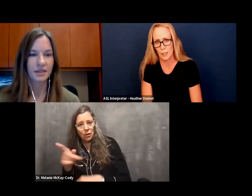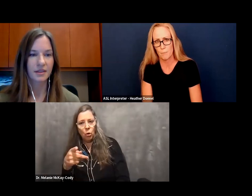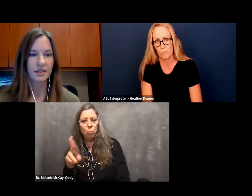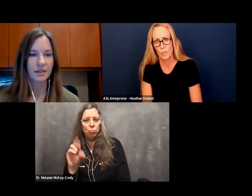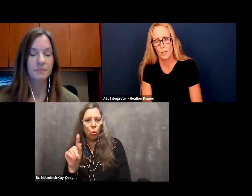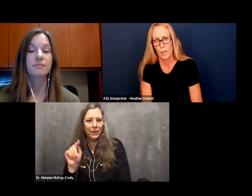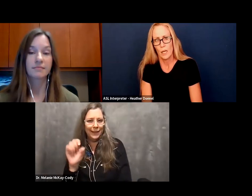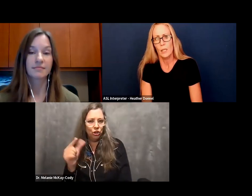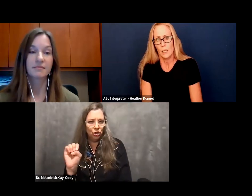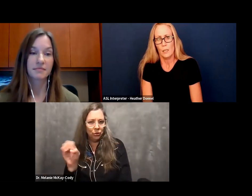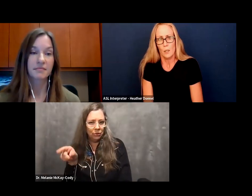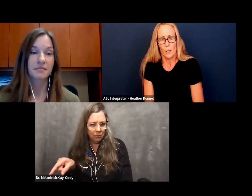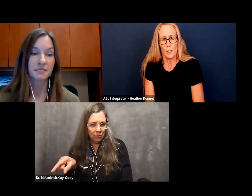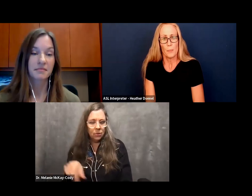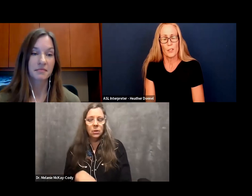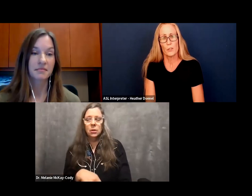respected him.